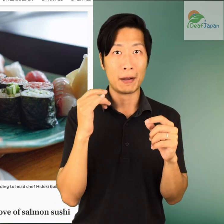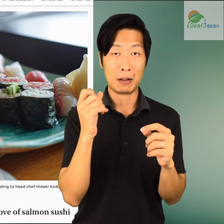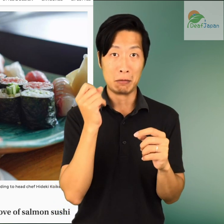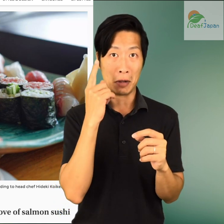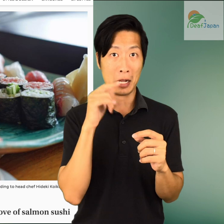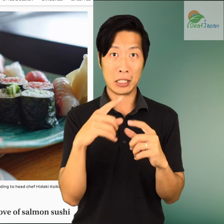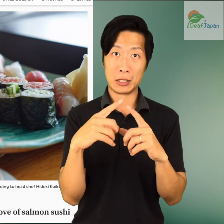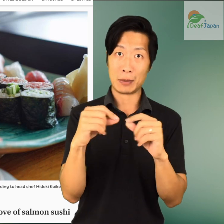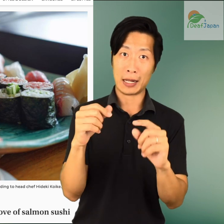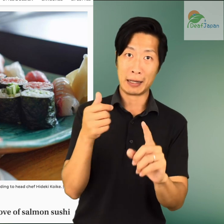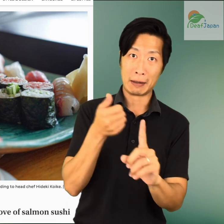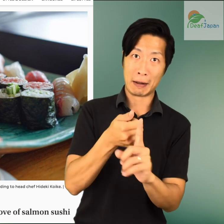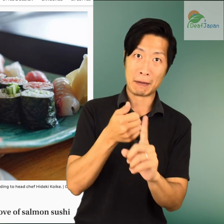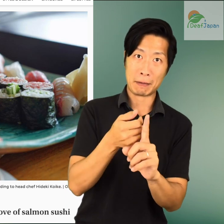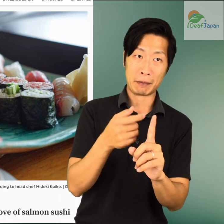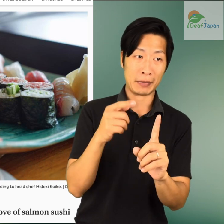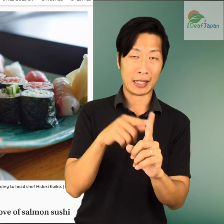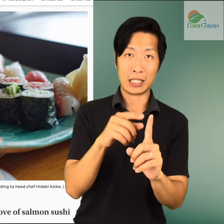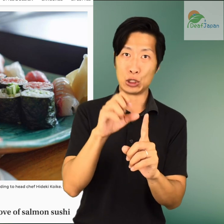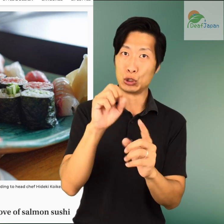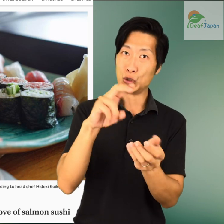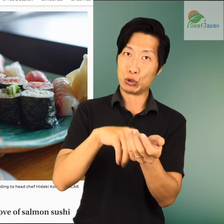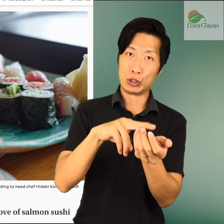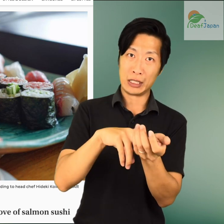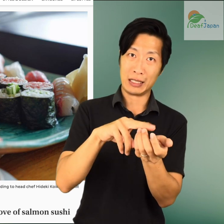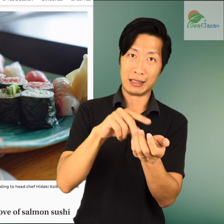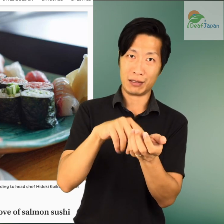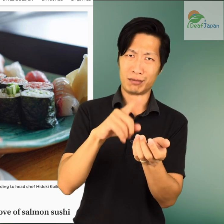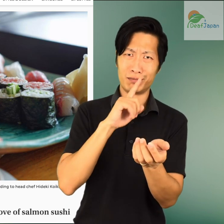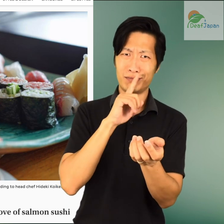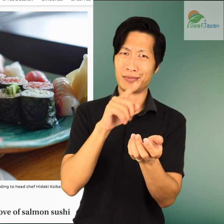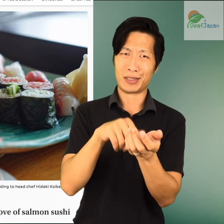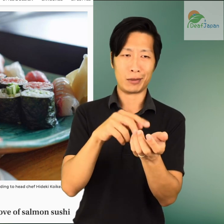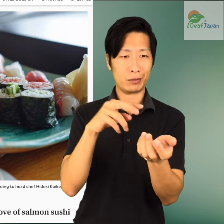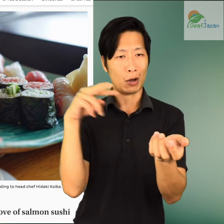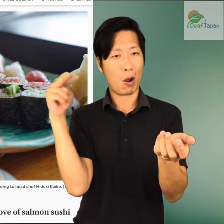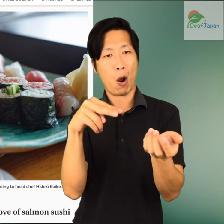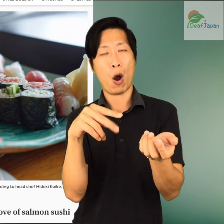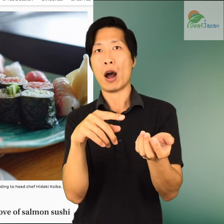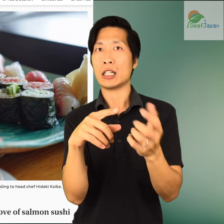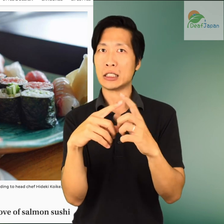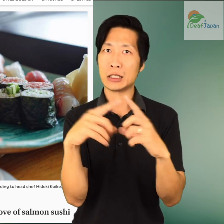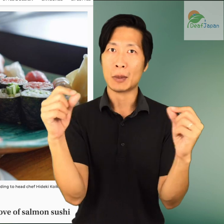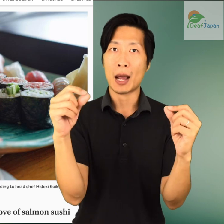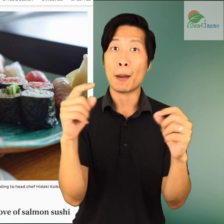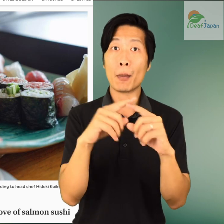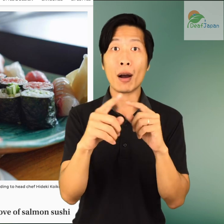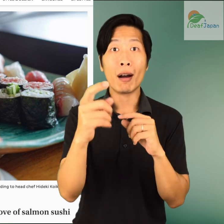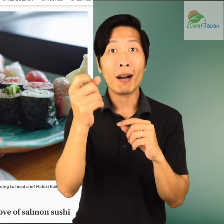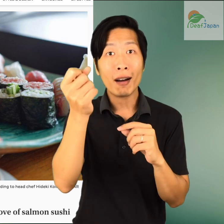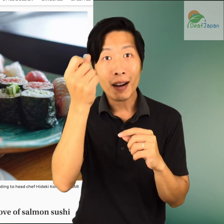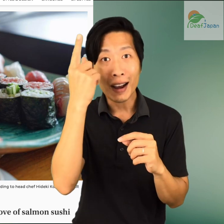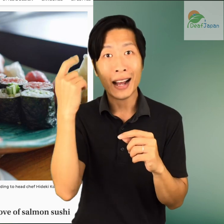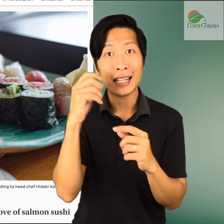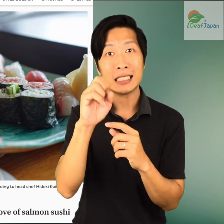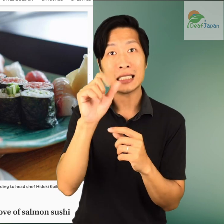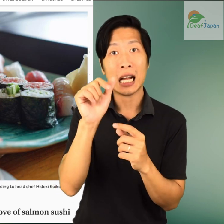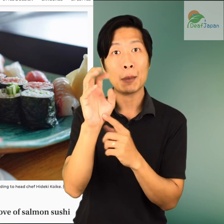iconic cuisine sushi to the world. So swift has been salmon